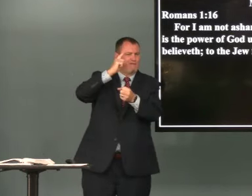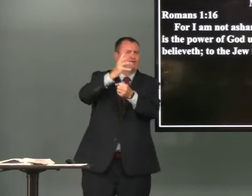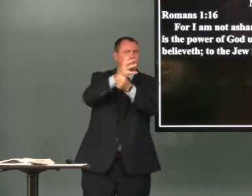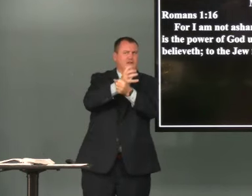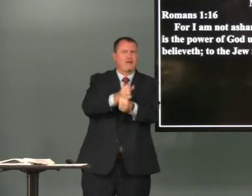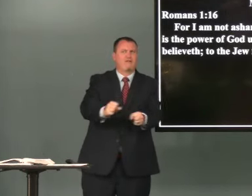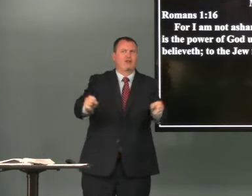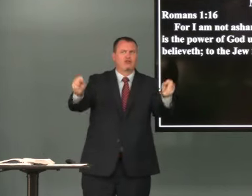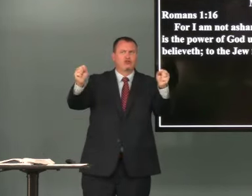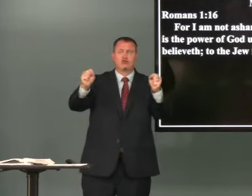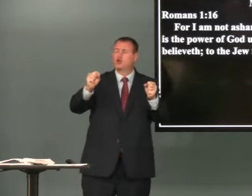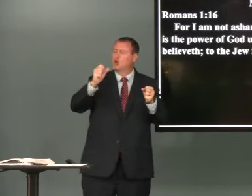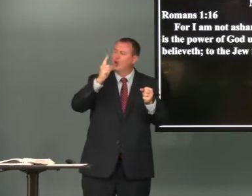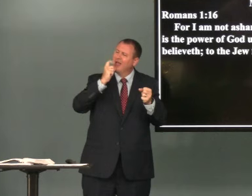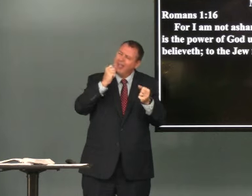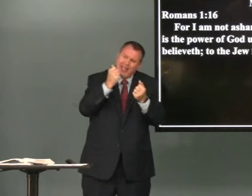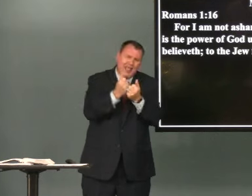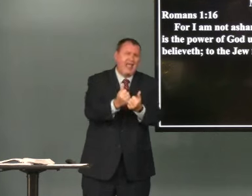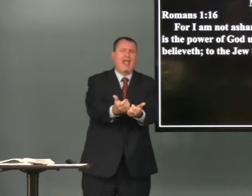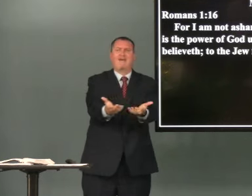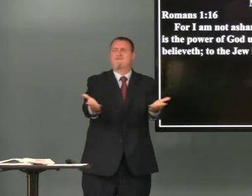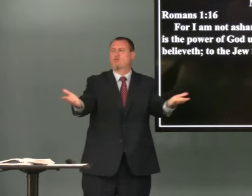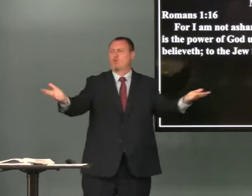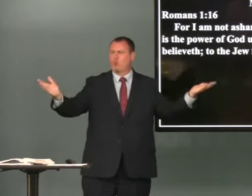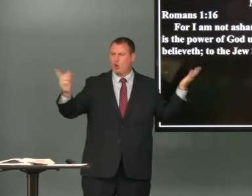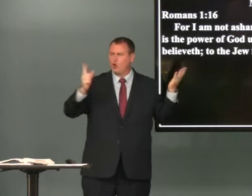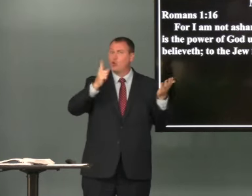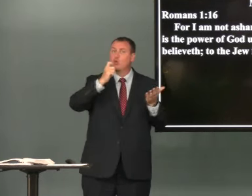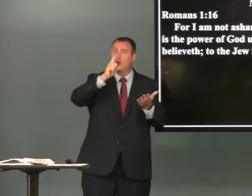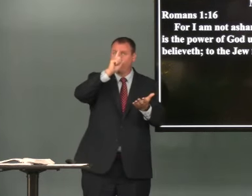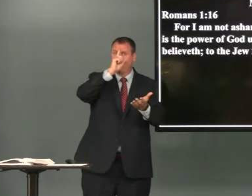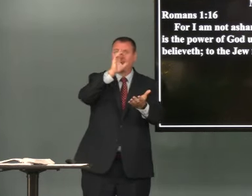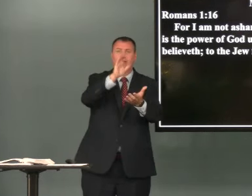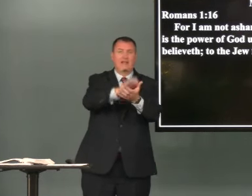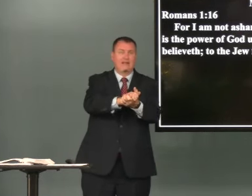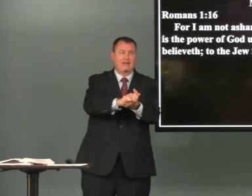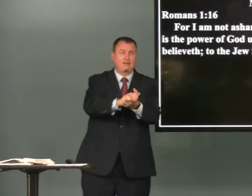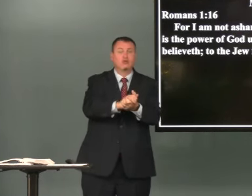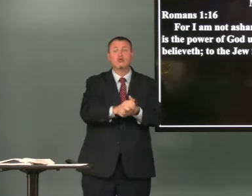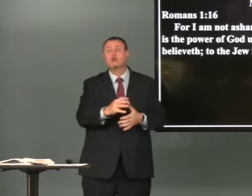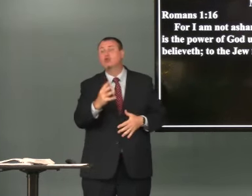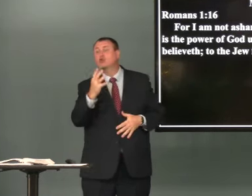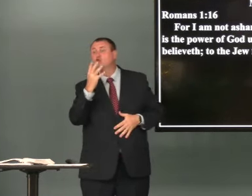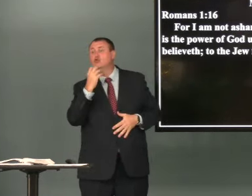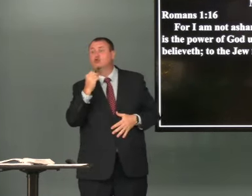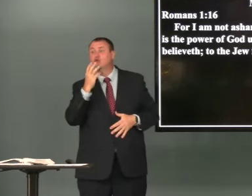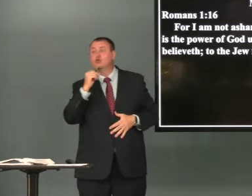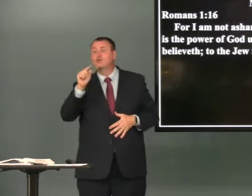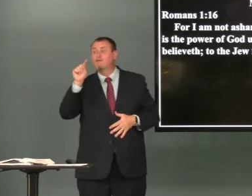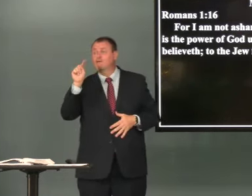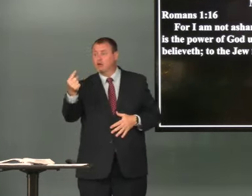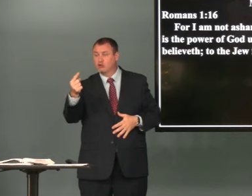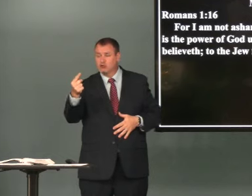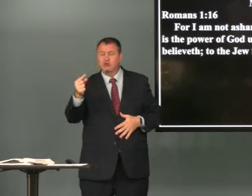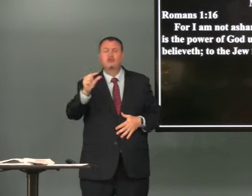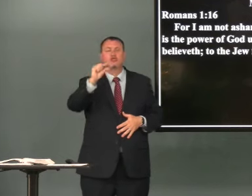unto salvation for everyone who believeth to the jew first